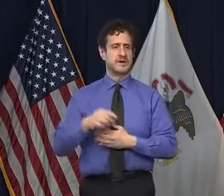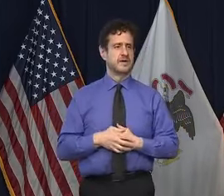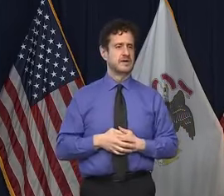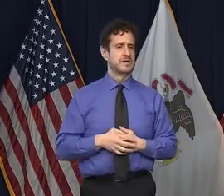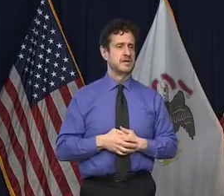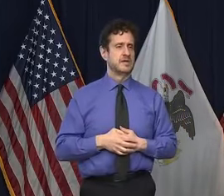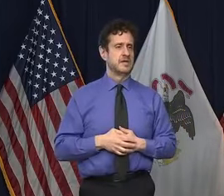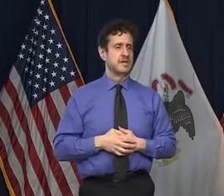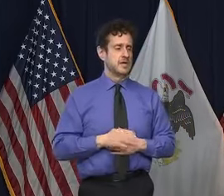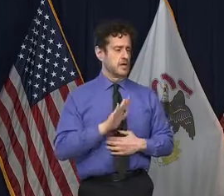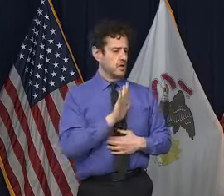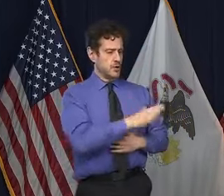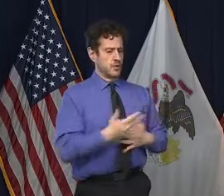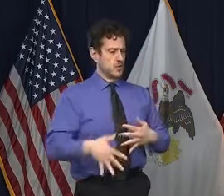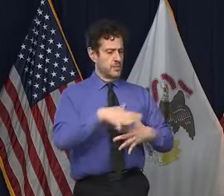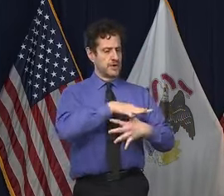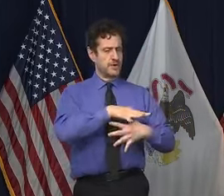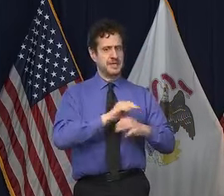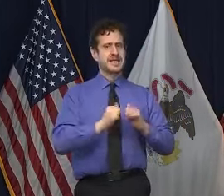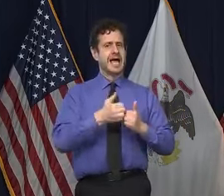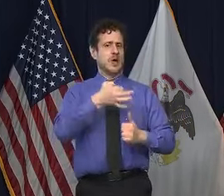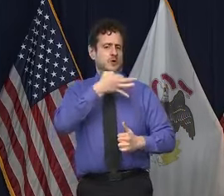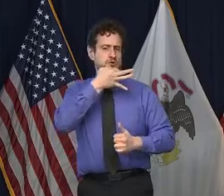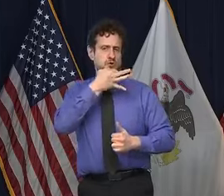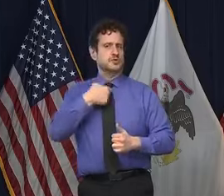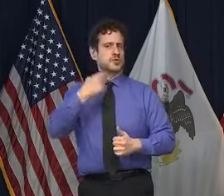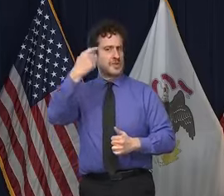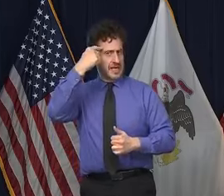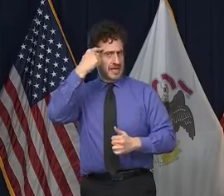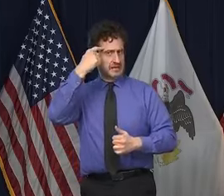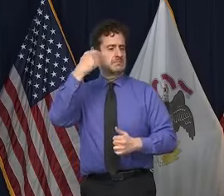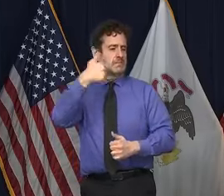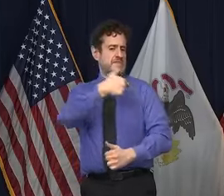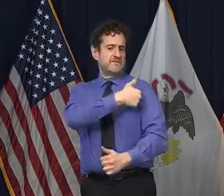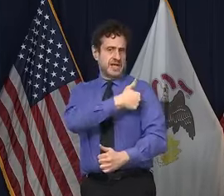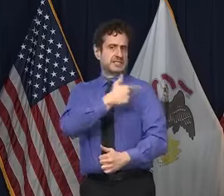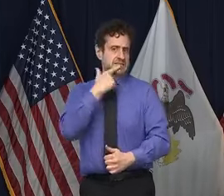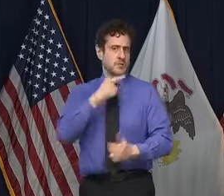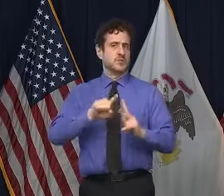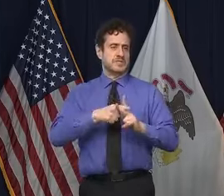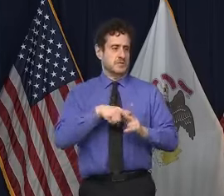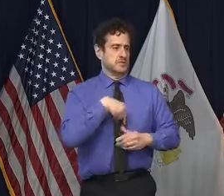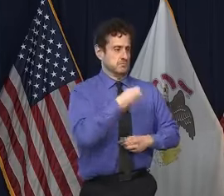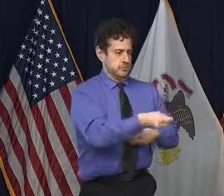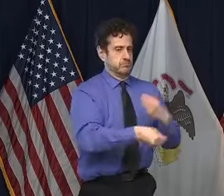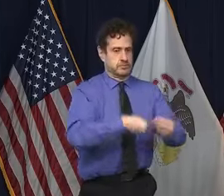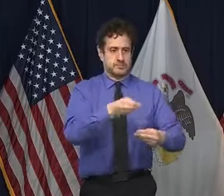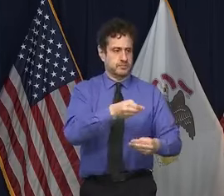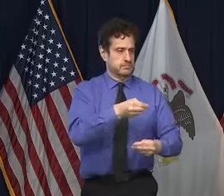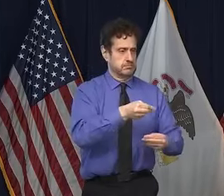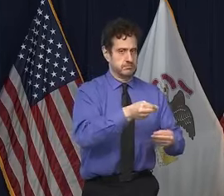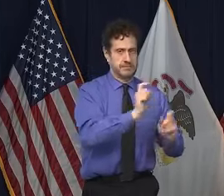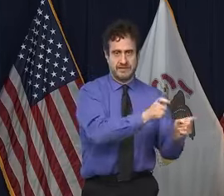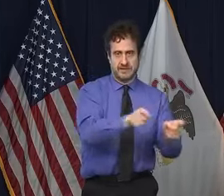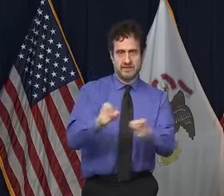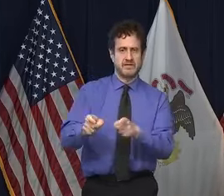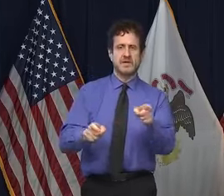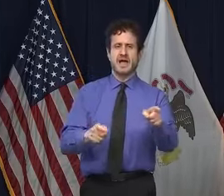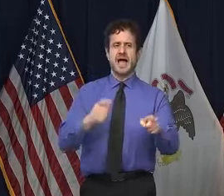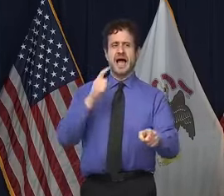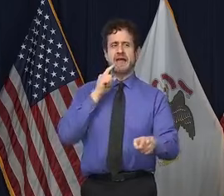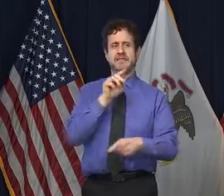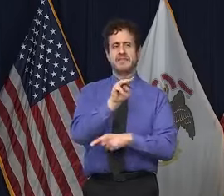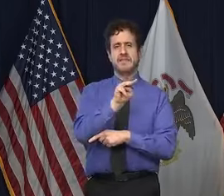your priorities, how soon are you going to be rolling out what your priorities are? Sure. First, let's acknowledge, I think it was Mary Ann